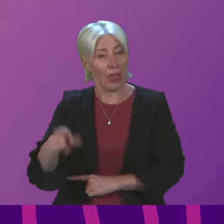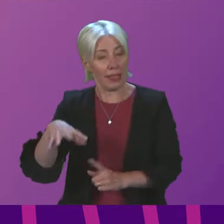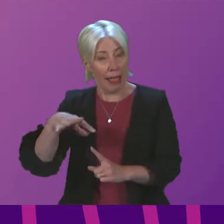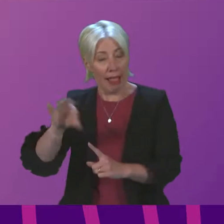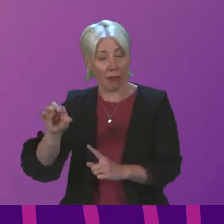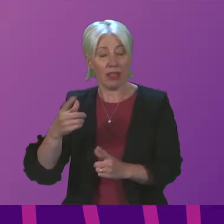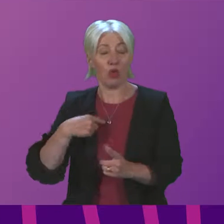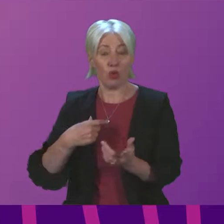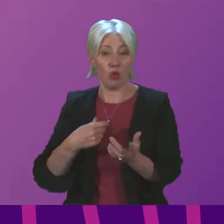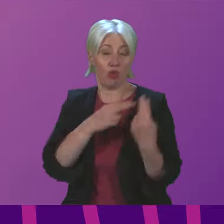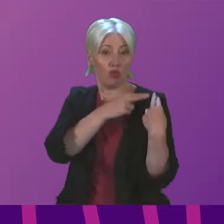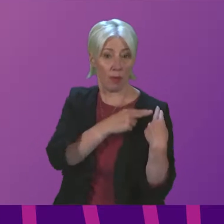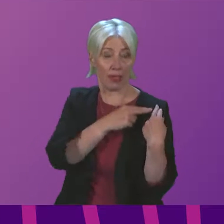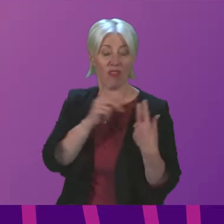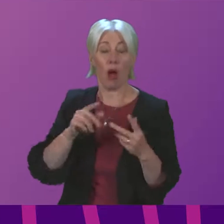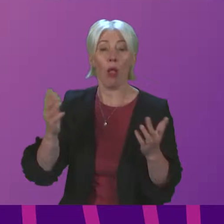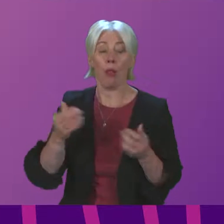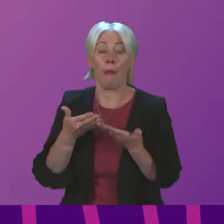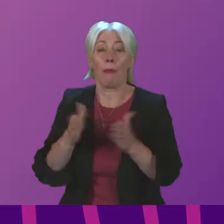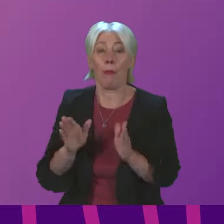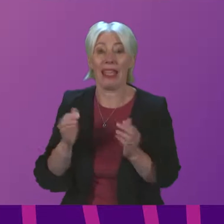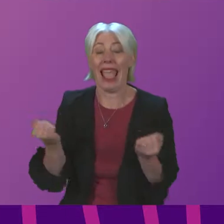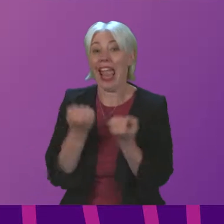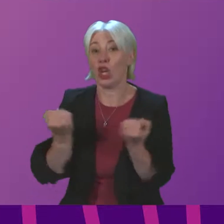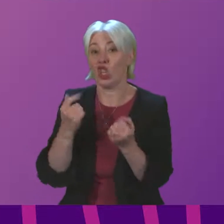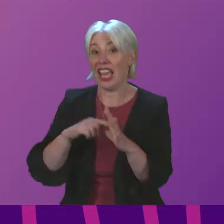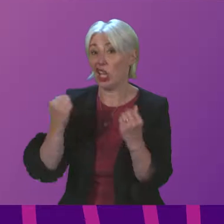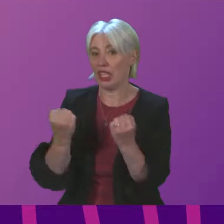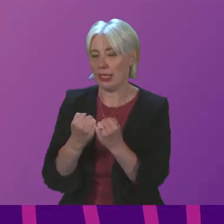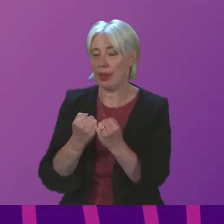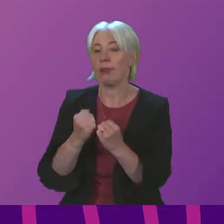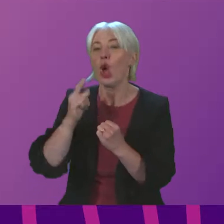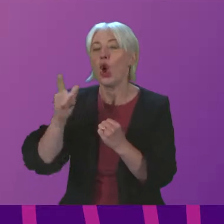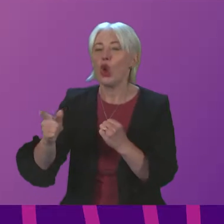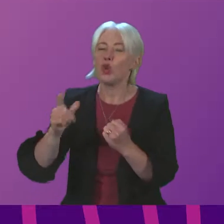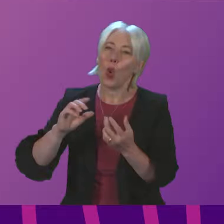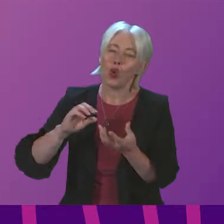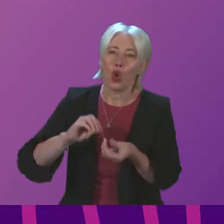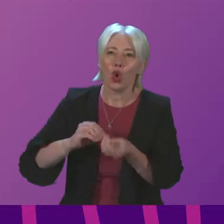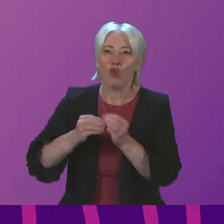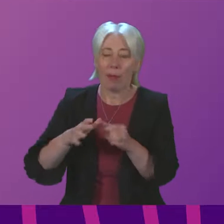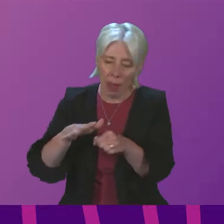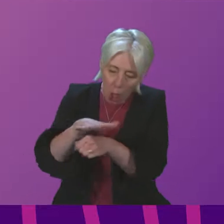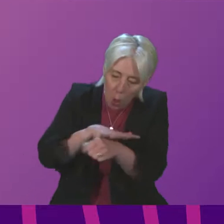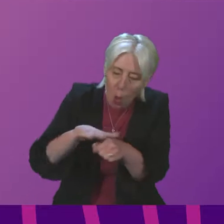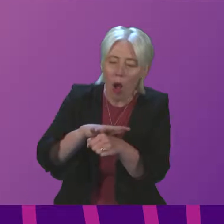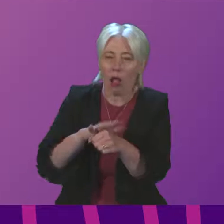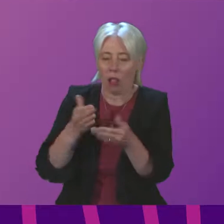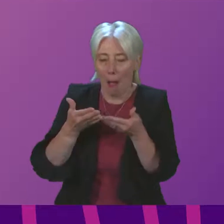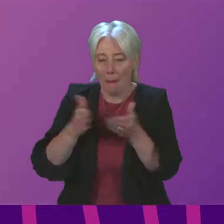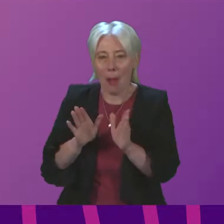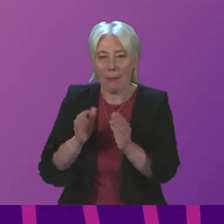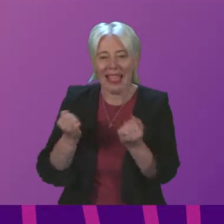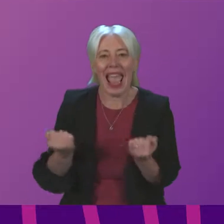of the remit within the public energy agencies. In the prospect of developing some form of a local public energy company,